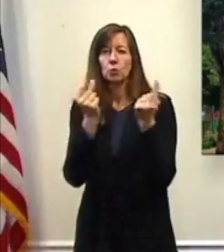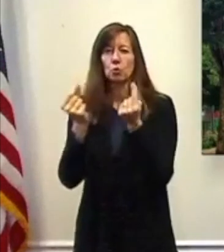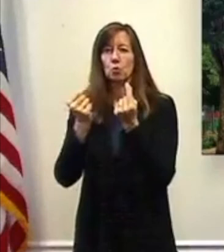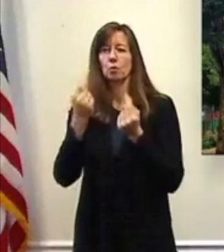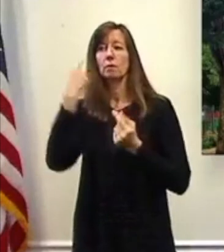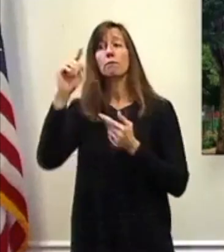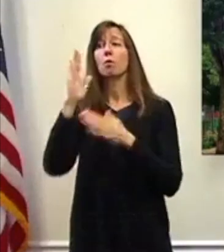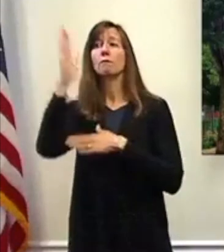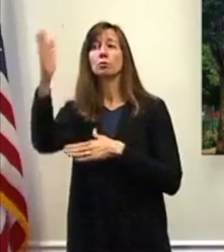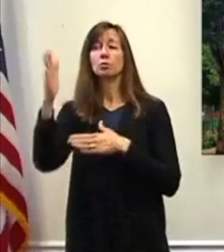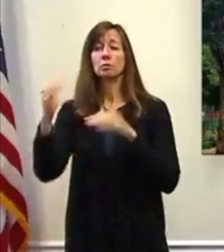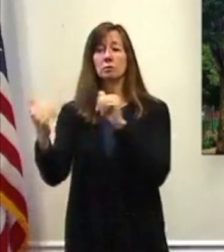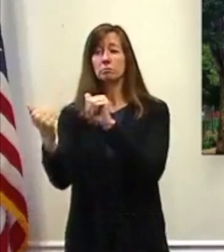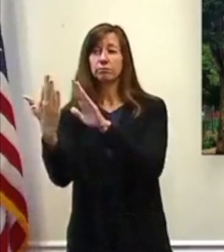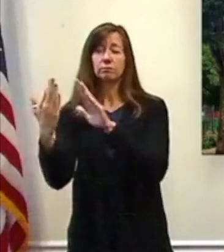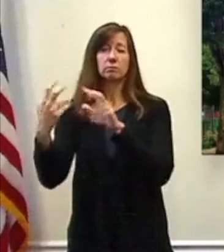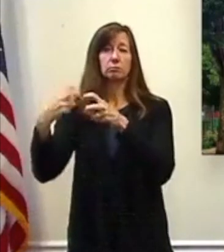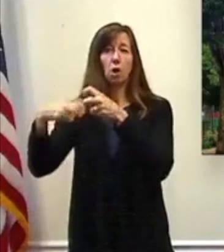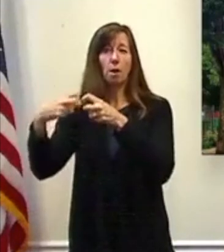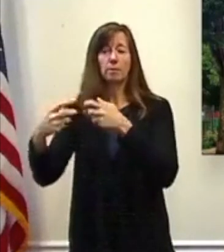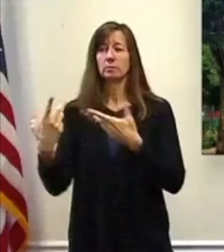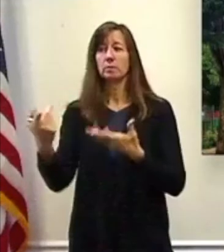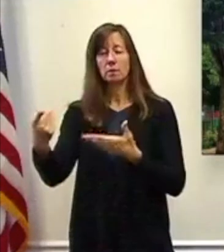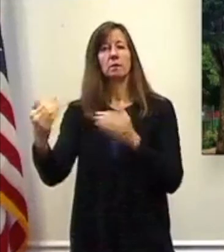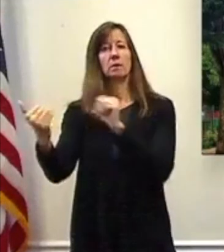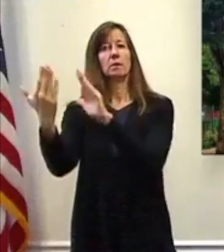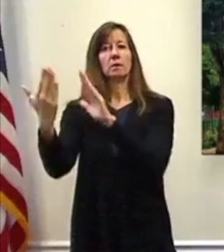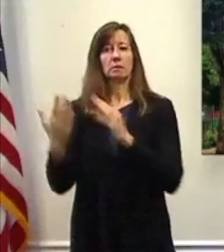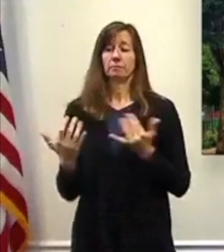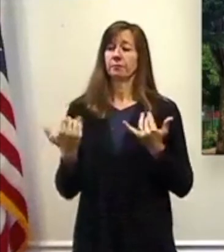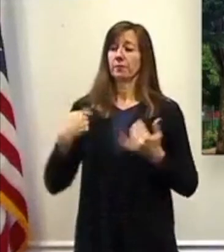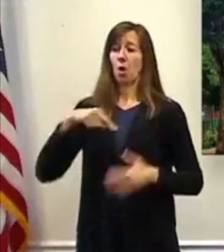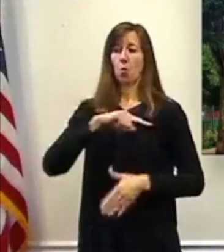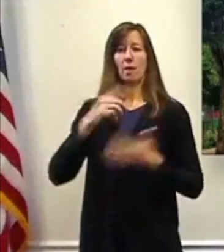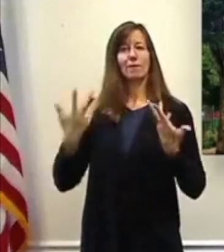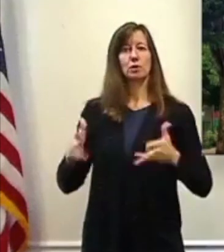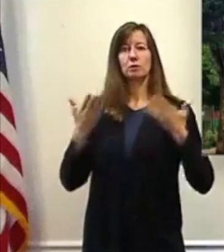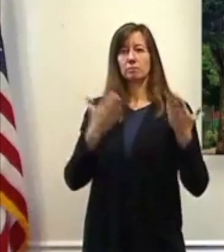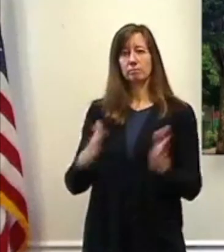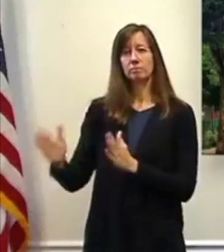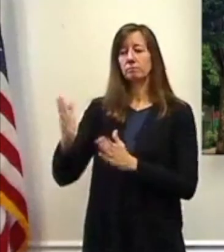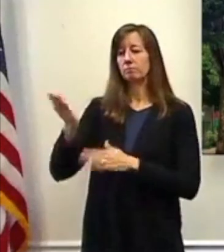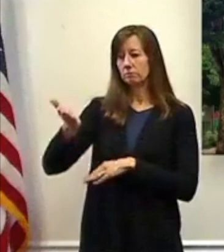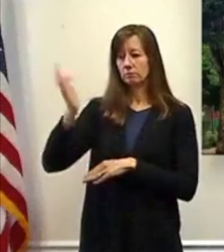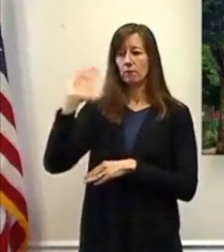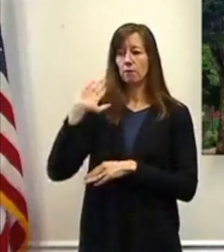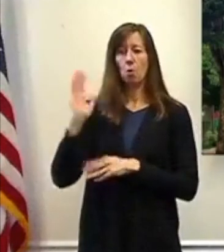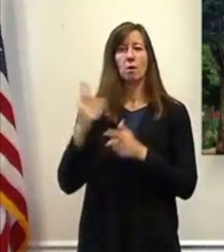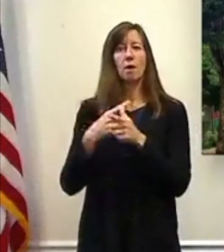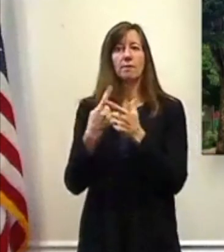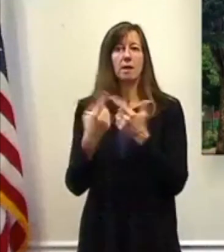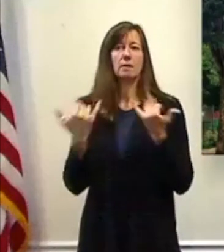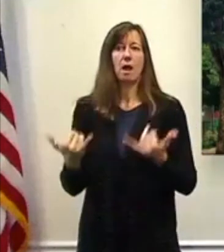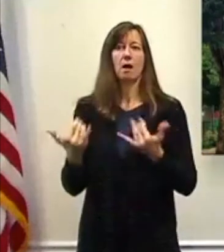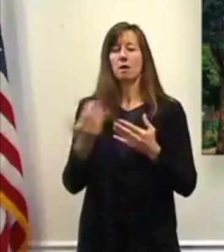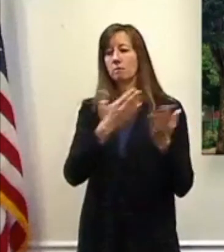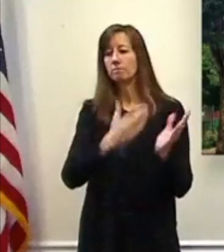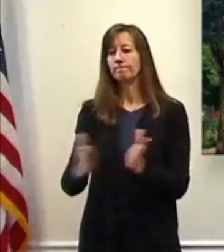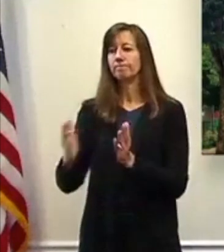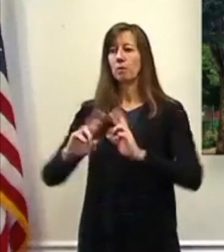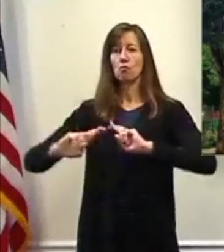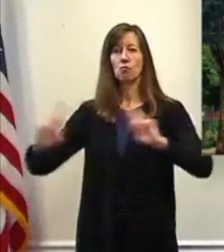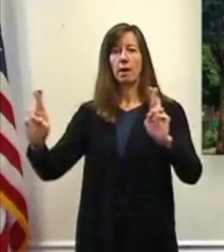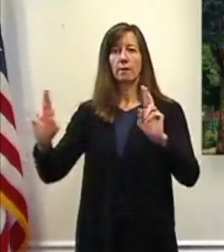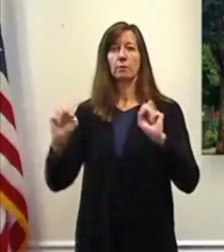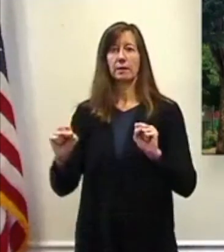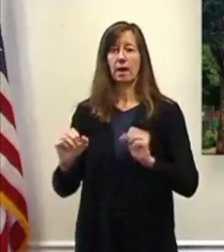enabled us to provide a budget and present a budget that focuses on core responsibilities, that meets the expectation that I think you have